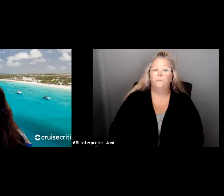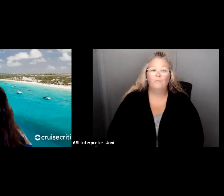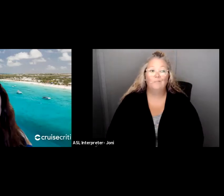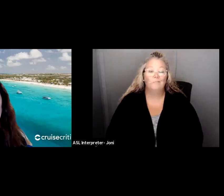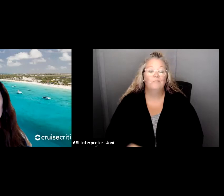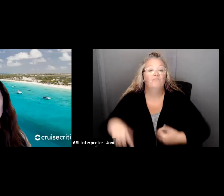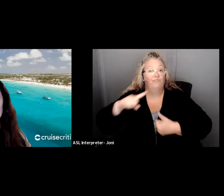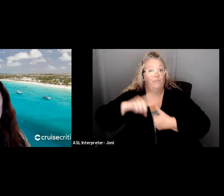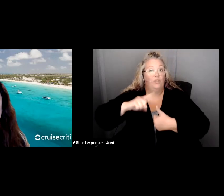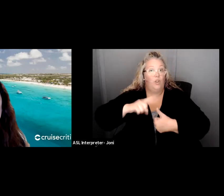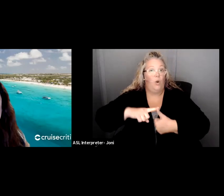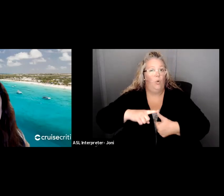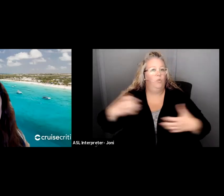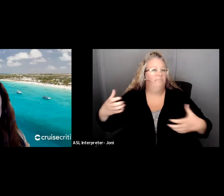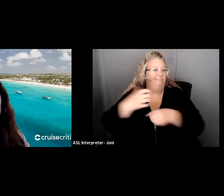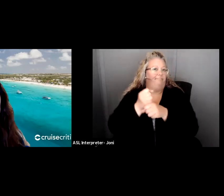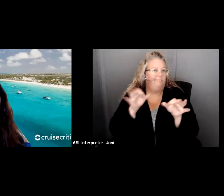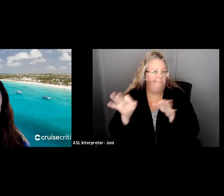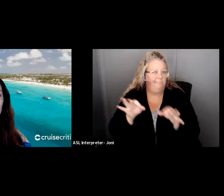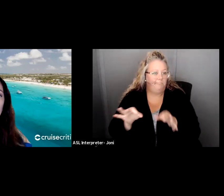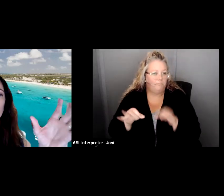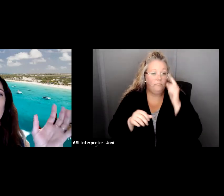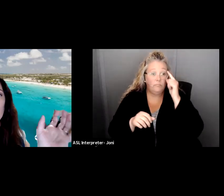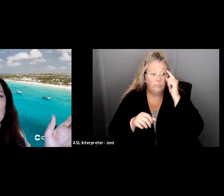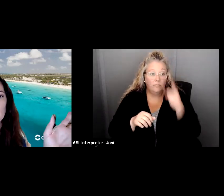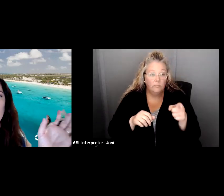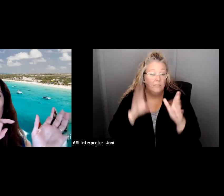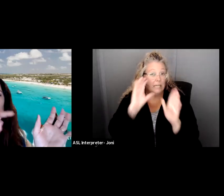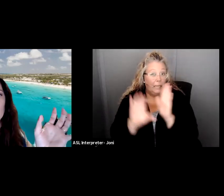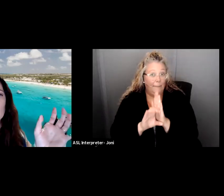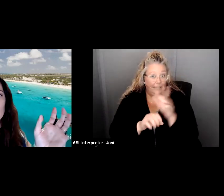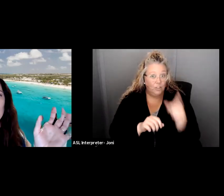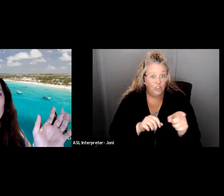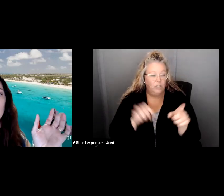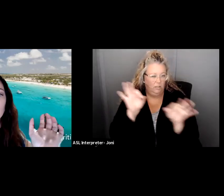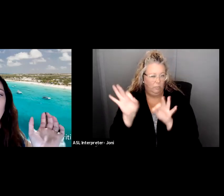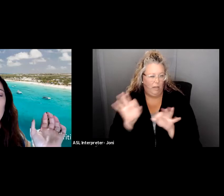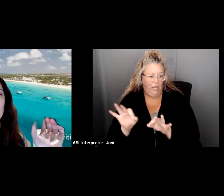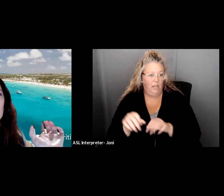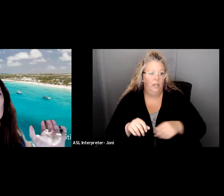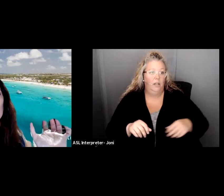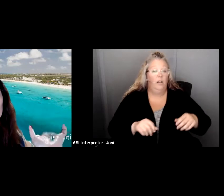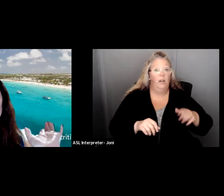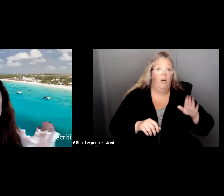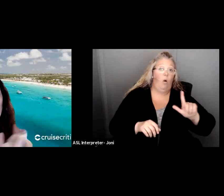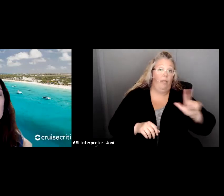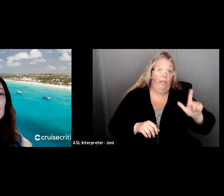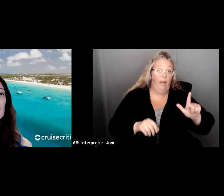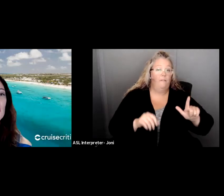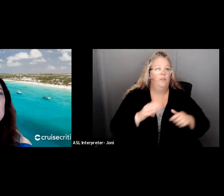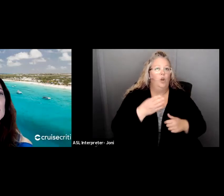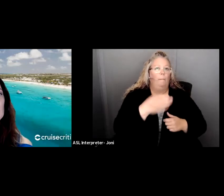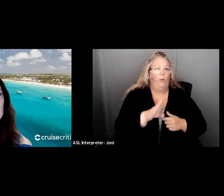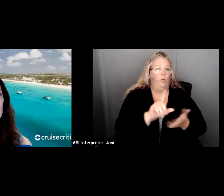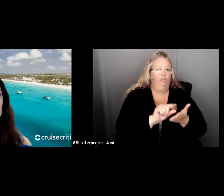have an image of a blueprint on the left side. And then there's a zigzag line that goes to a